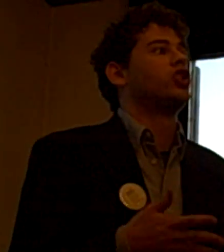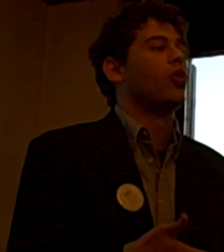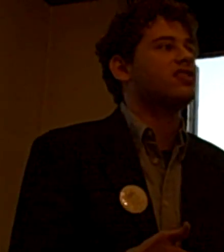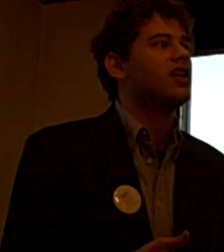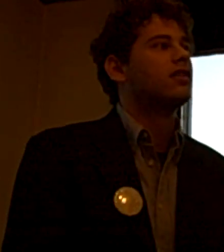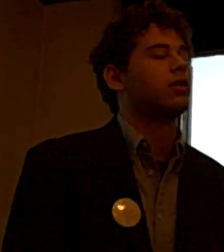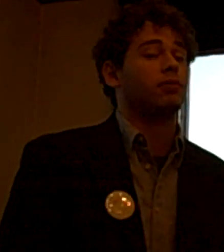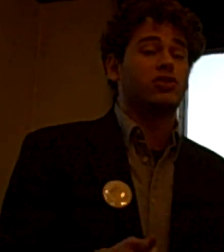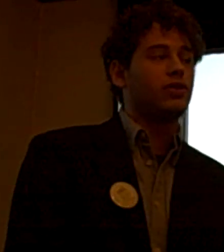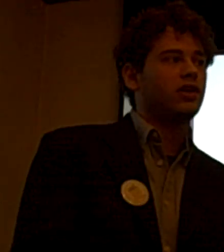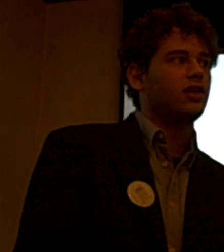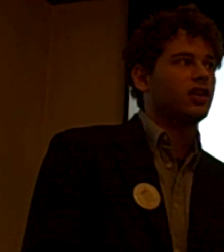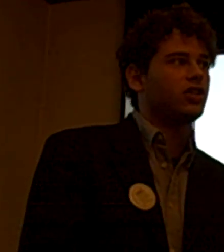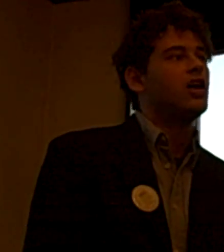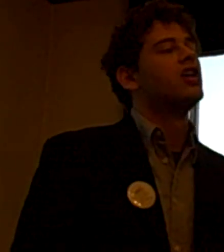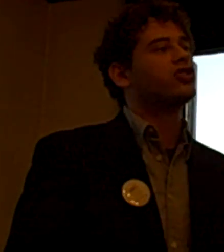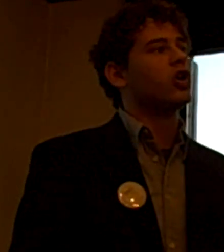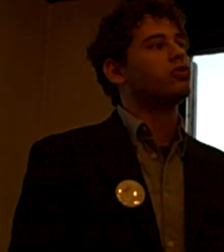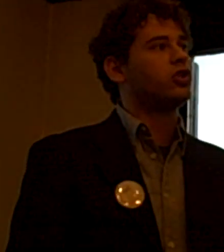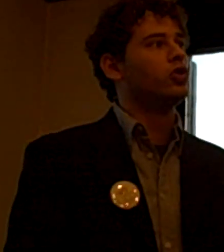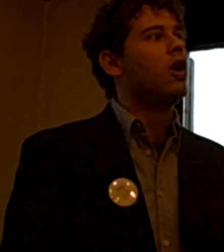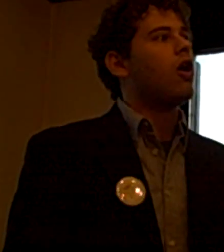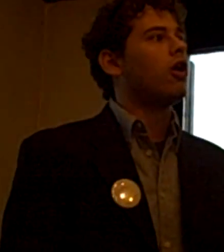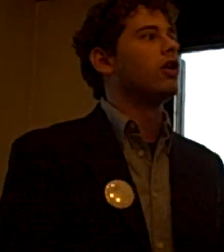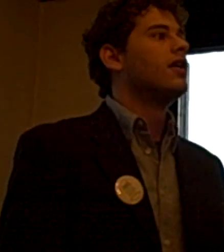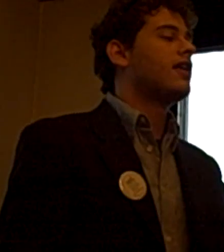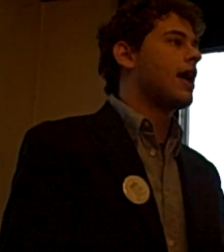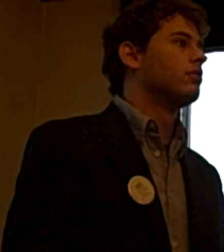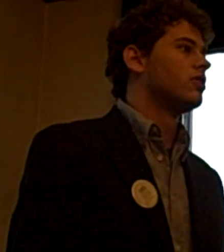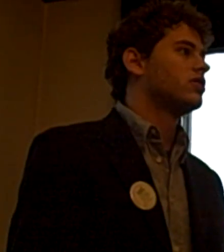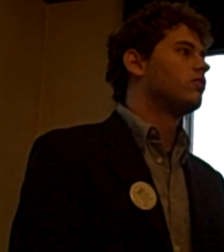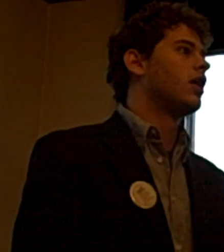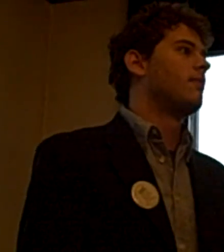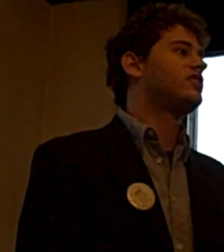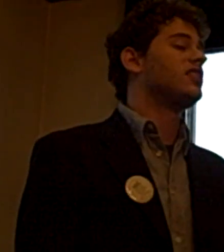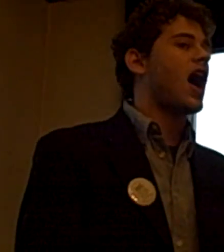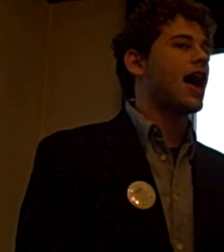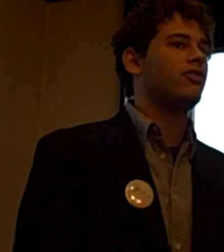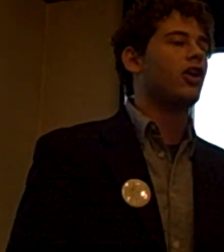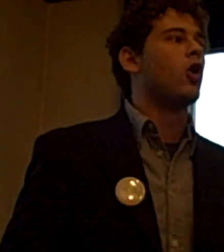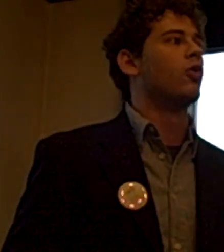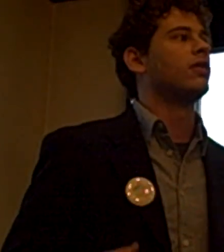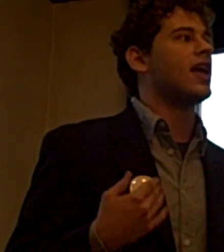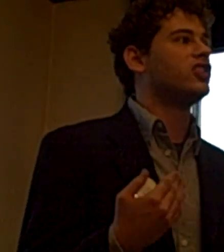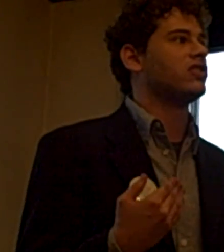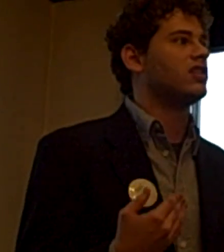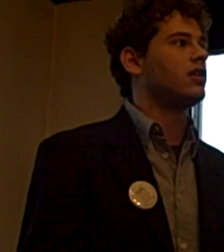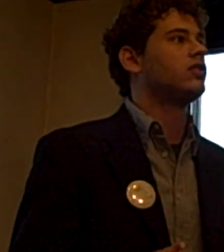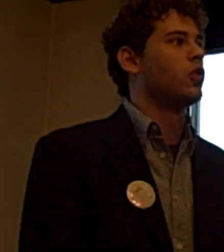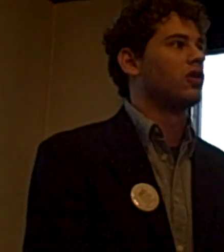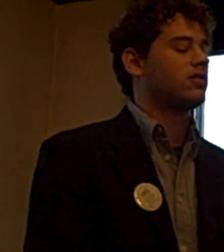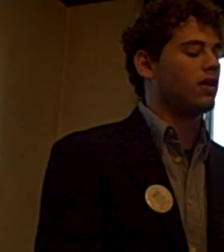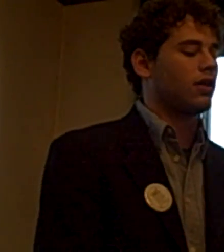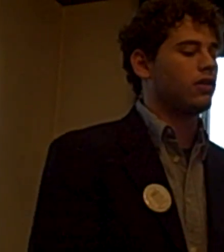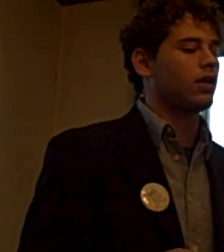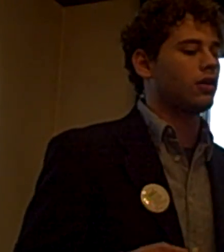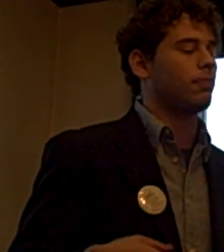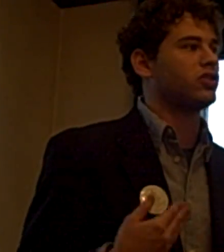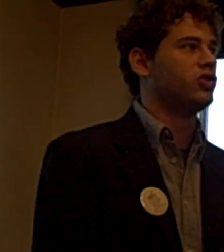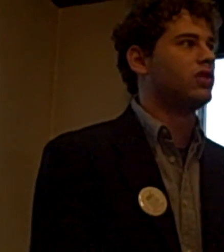choice to pursue their addiction, so too are gamblers denied their own agency towards the pursuit